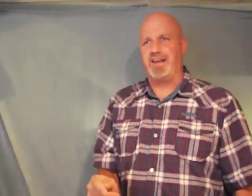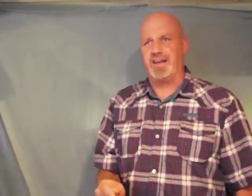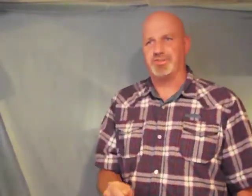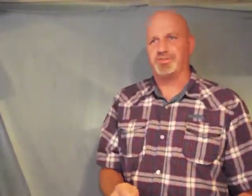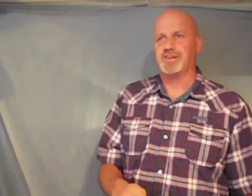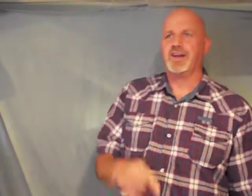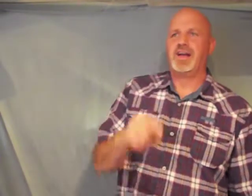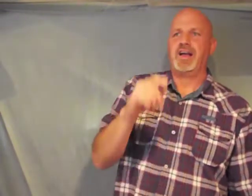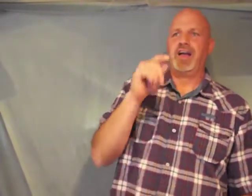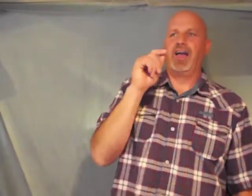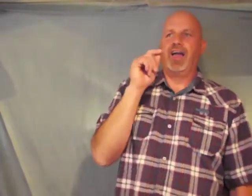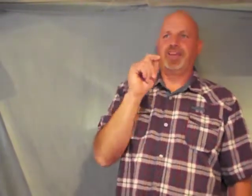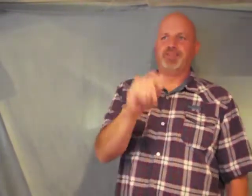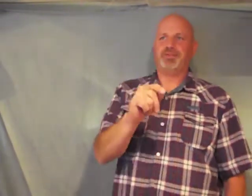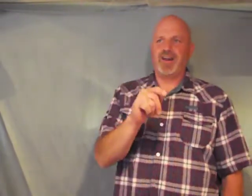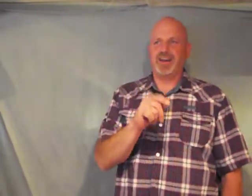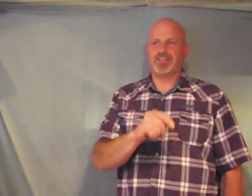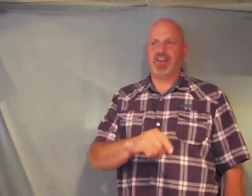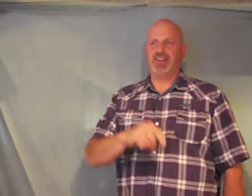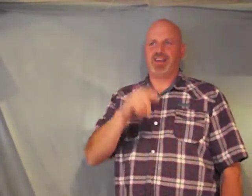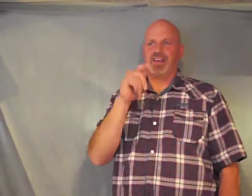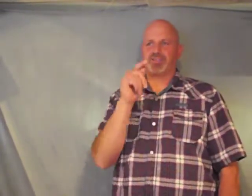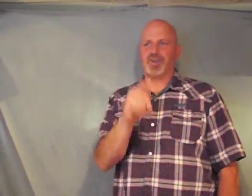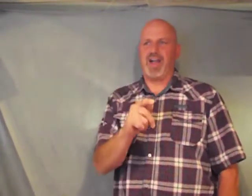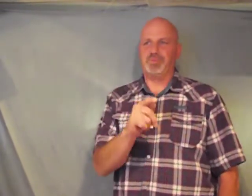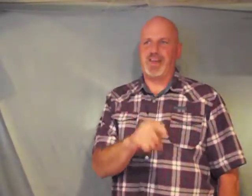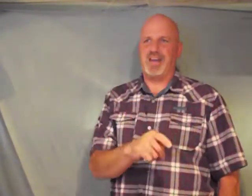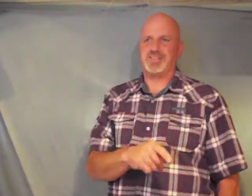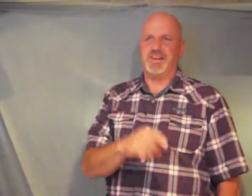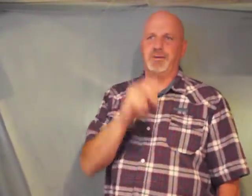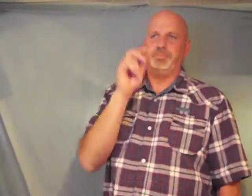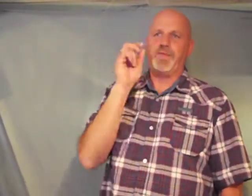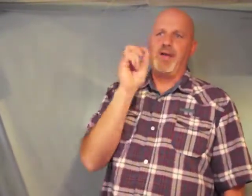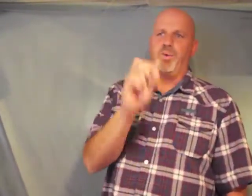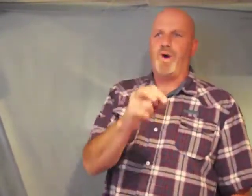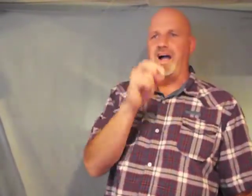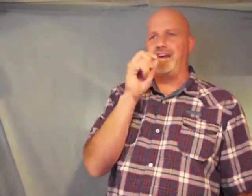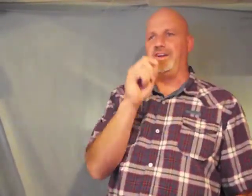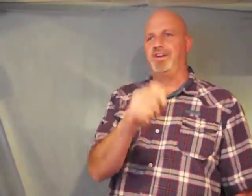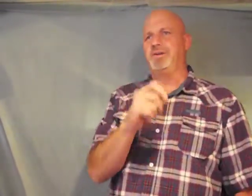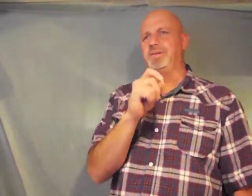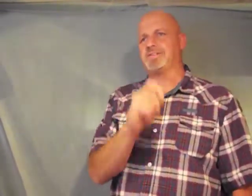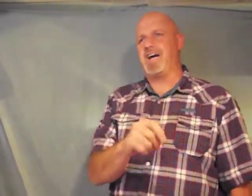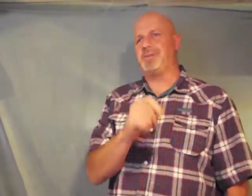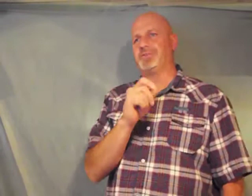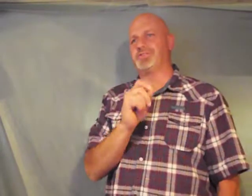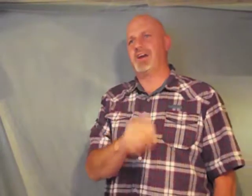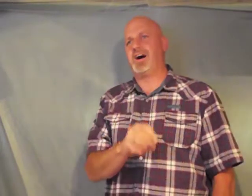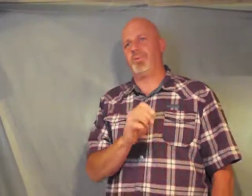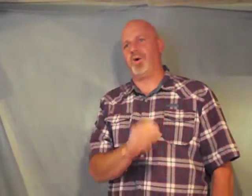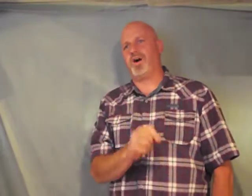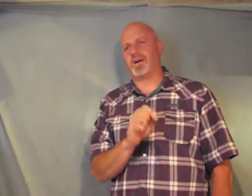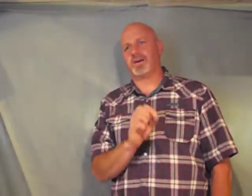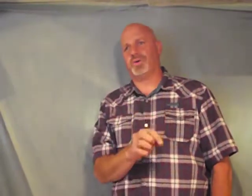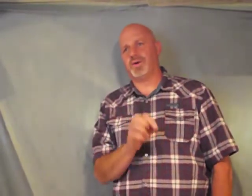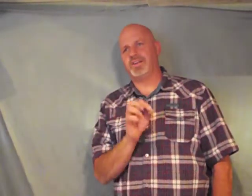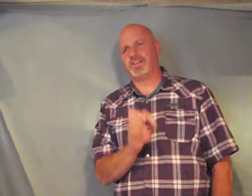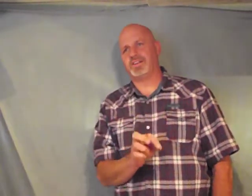couches and the Pharisees and the scribes asked him why do you disciples not walk according to the